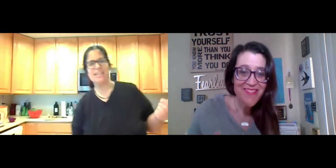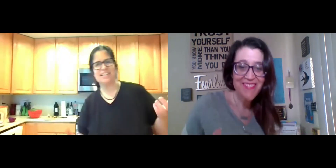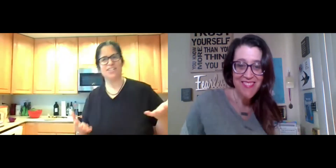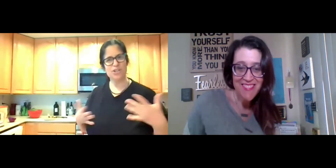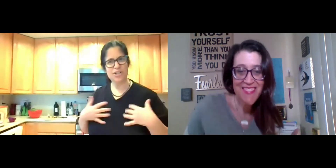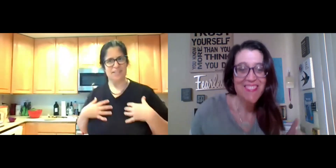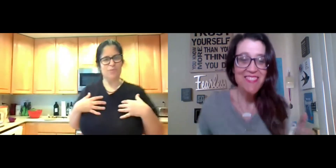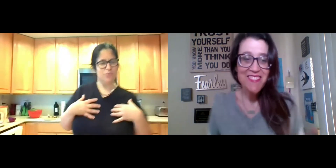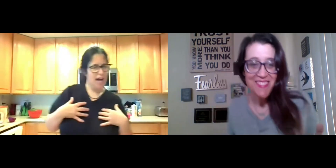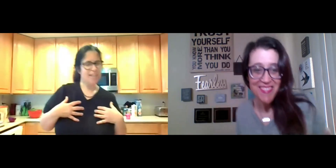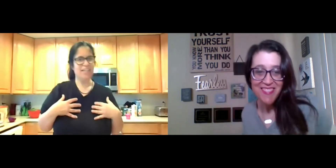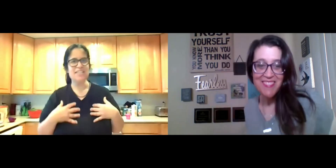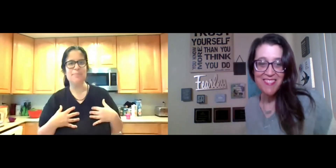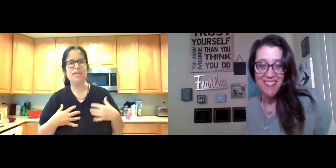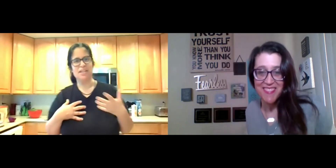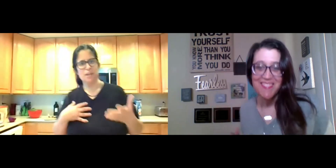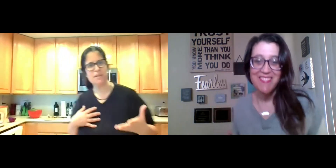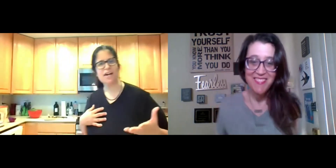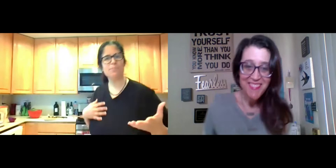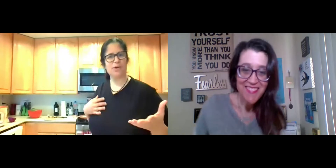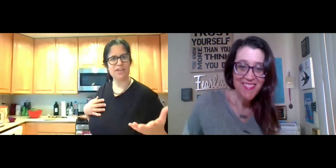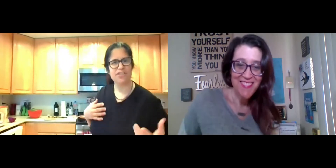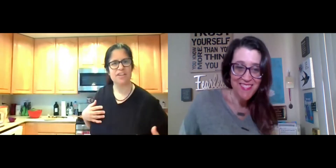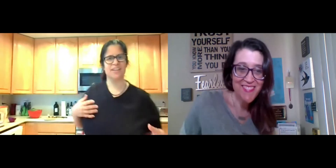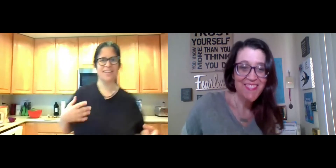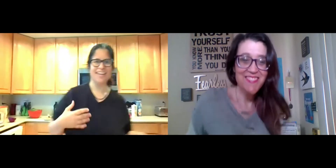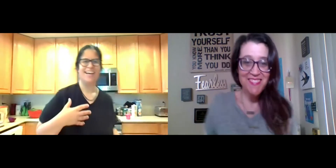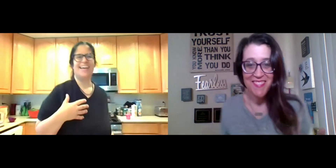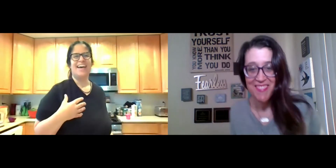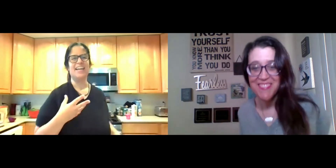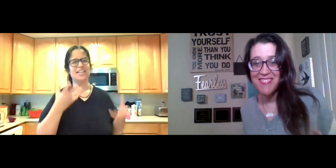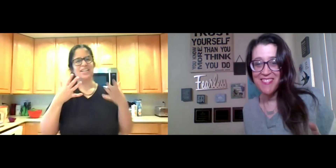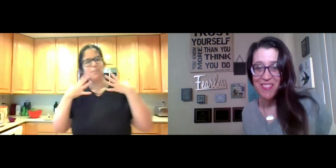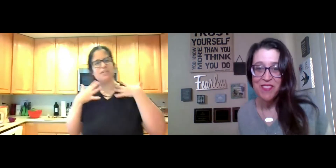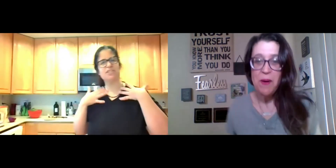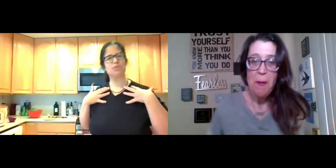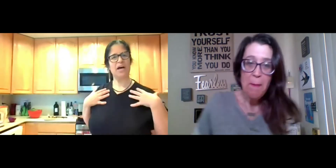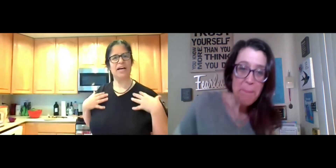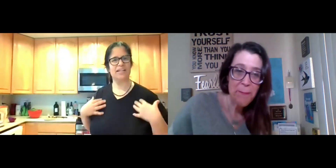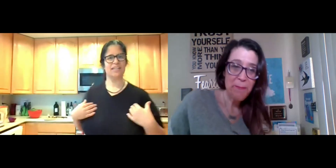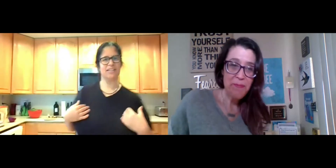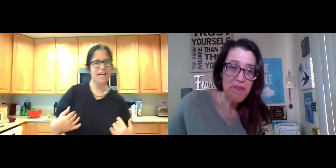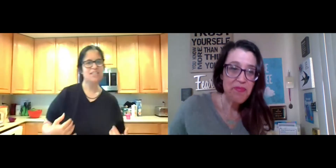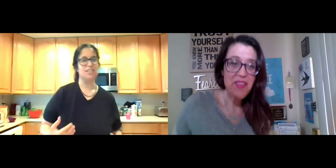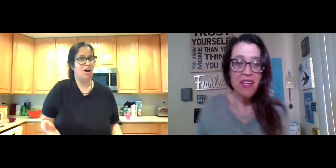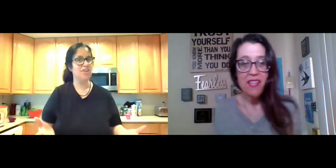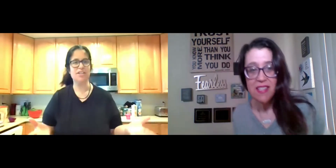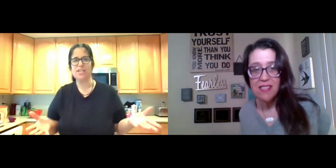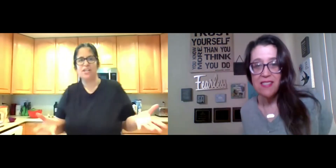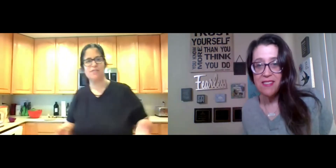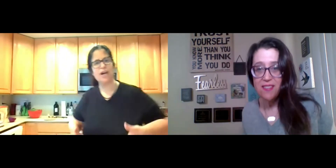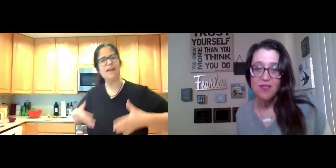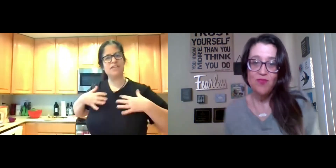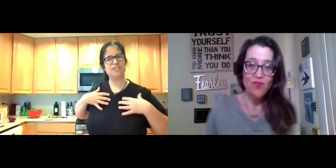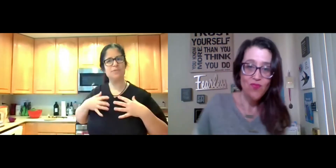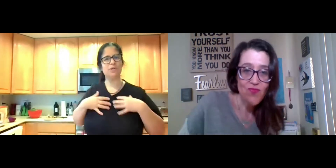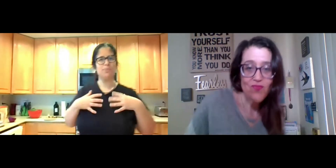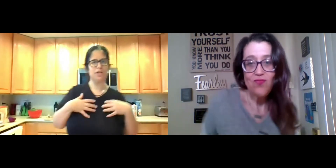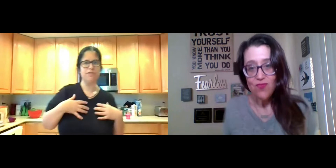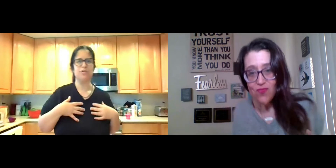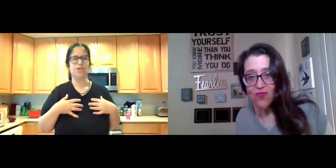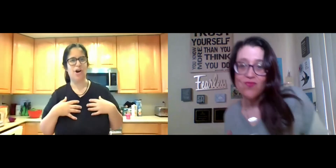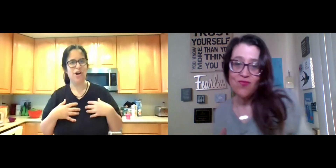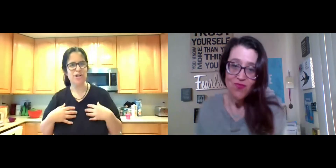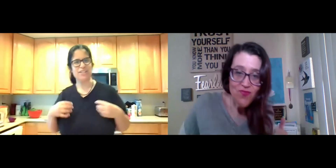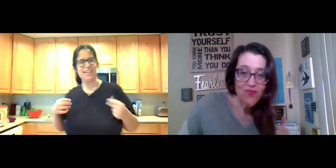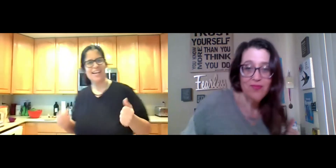I mean, the idea is to be a little bit out of breath and a little bit of sweat. And that's all you need for having some good